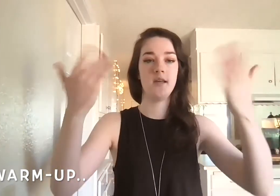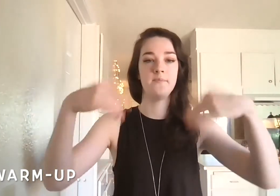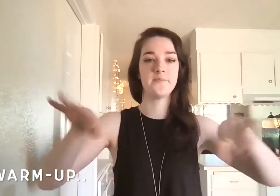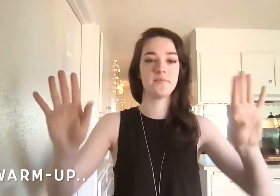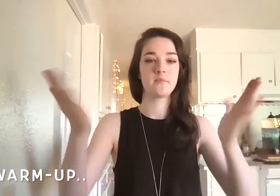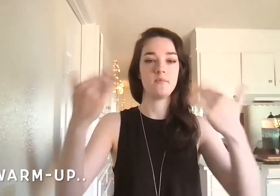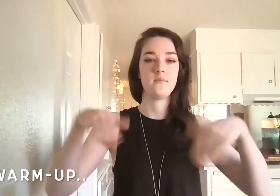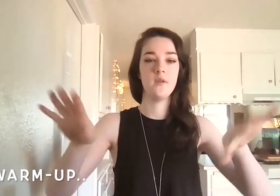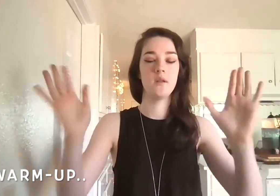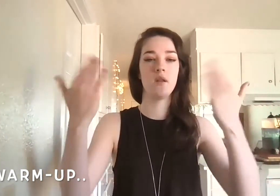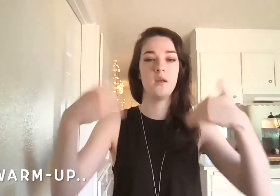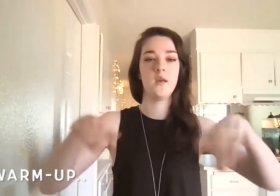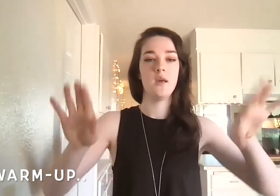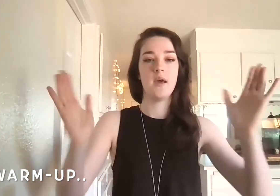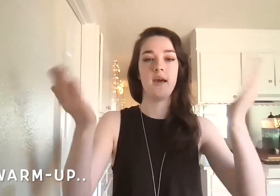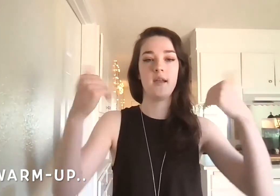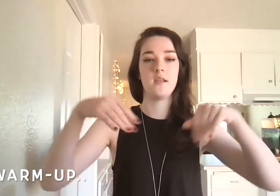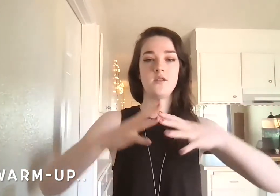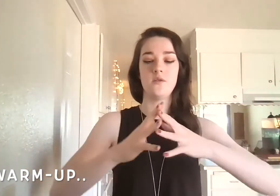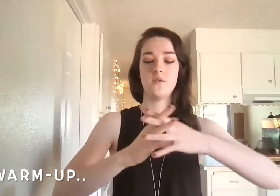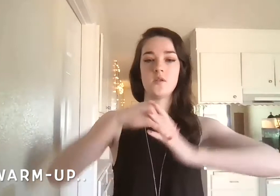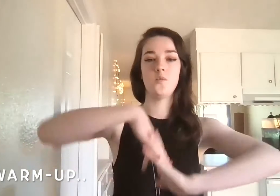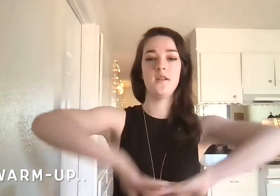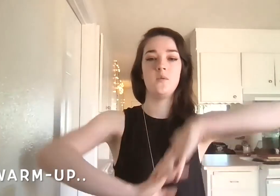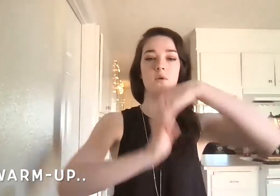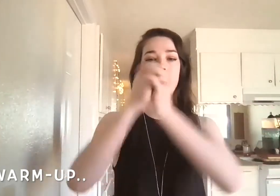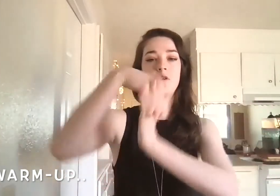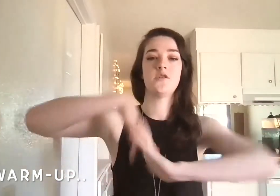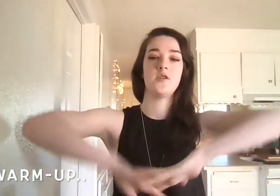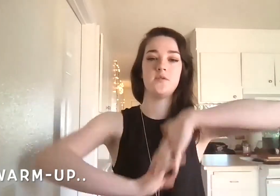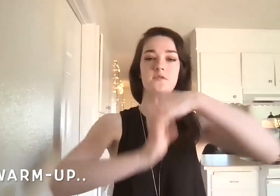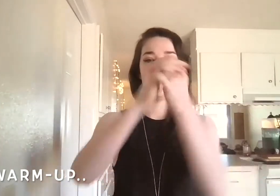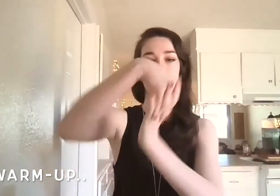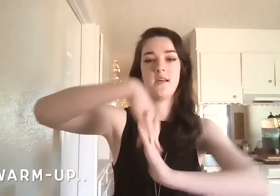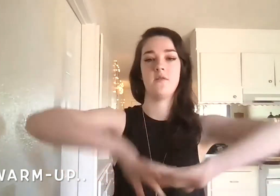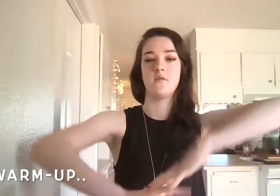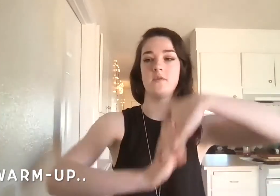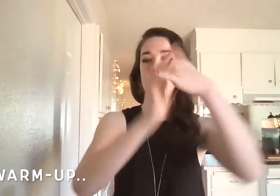and let's do this wiggly worm one stretch those fingers out and our wrists